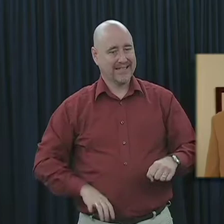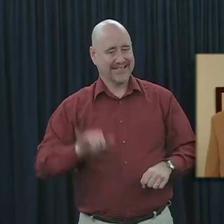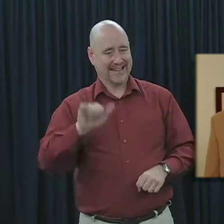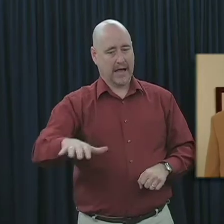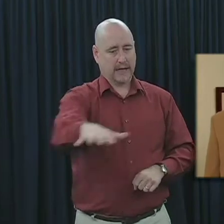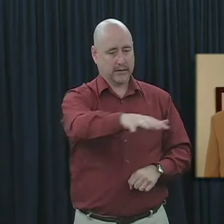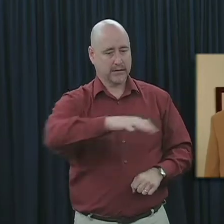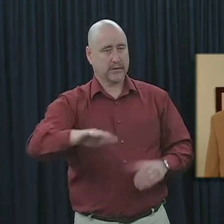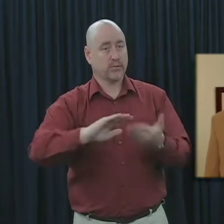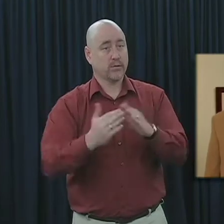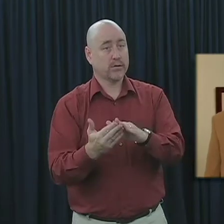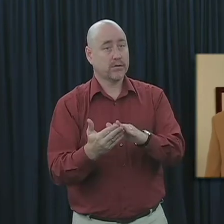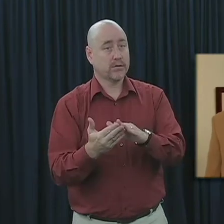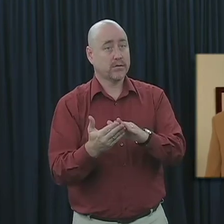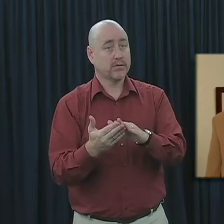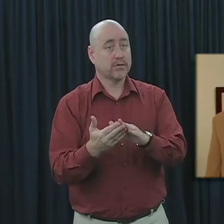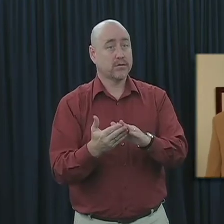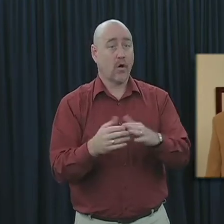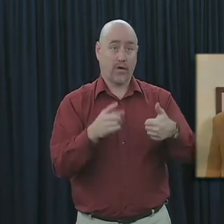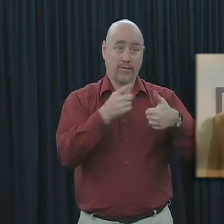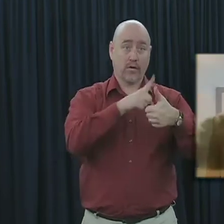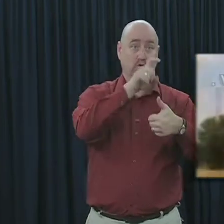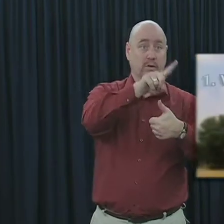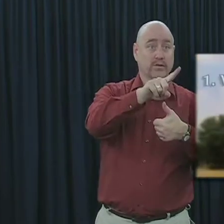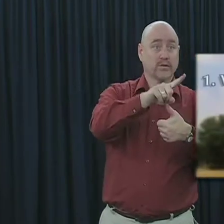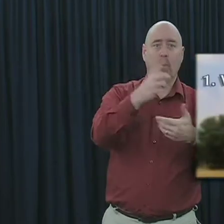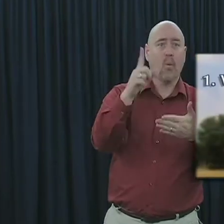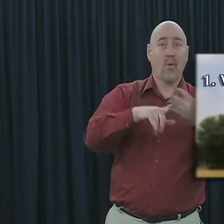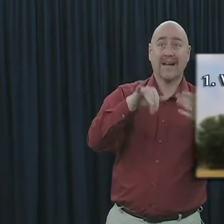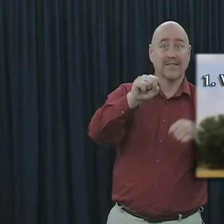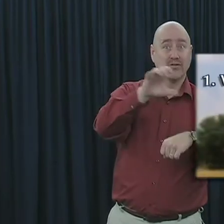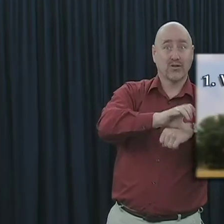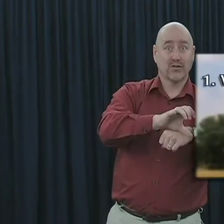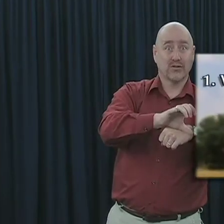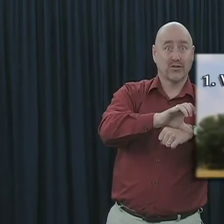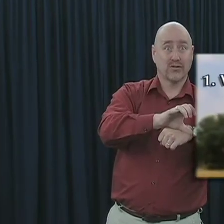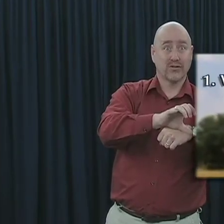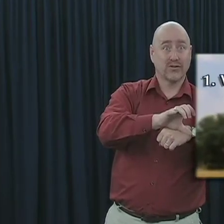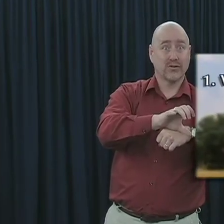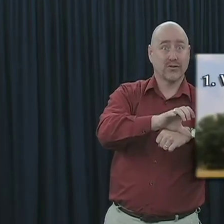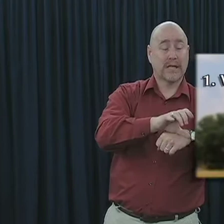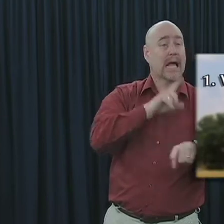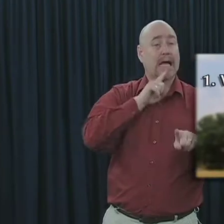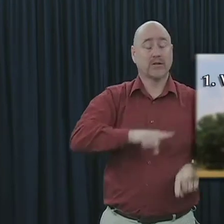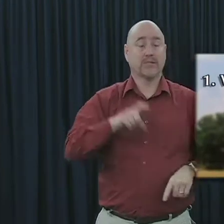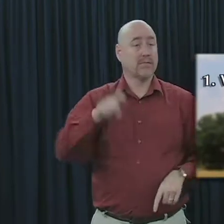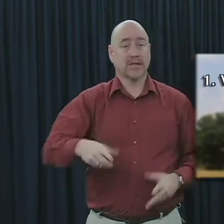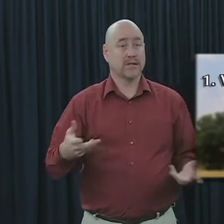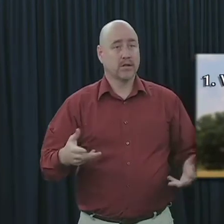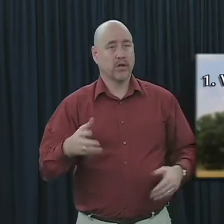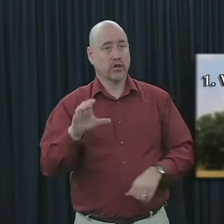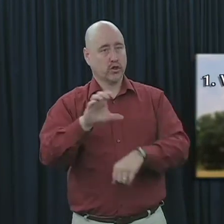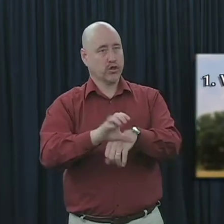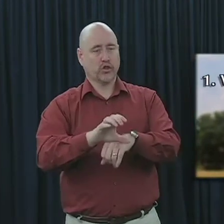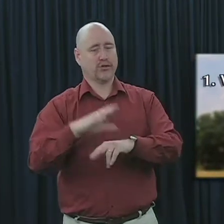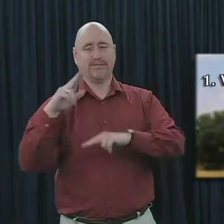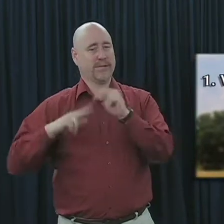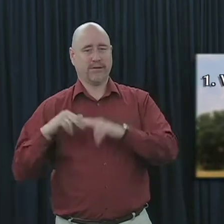community. So in answering our question about what is the church, we must conclude that the church is not a building,